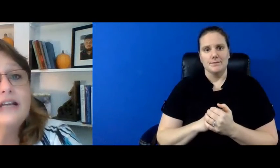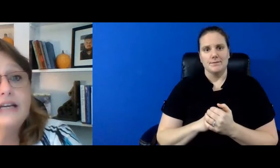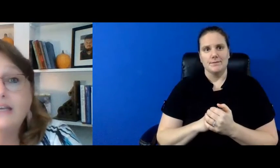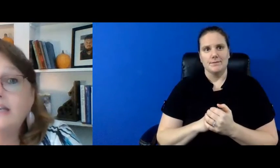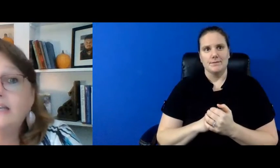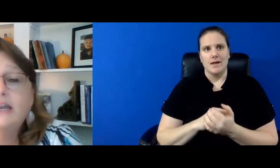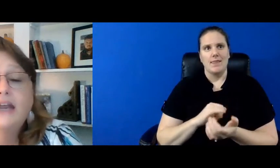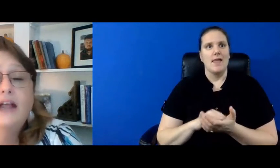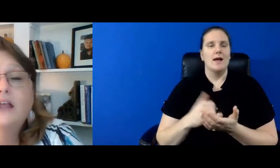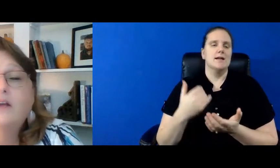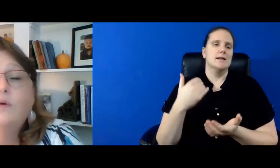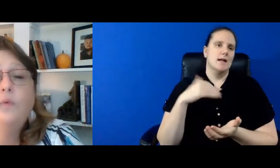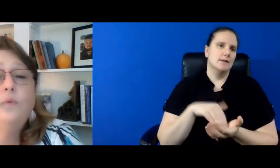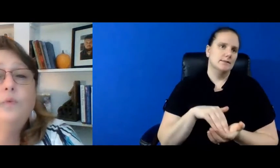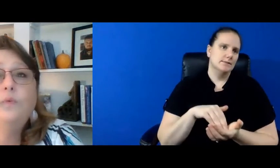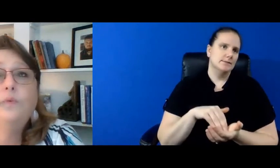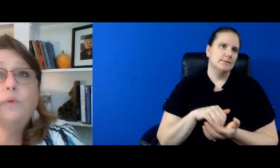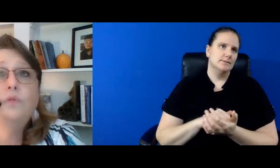are things again